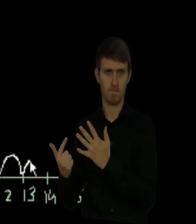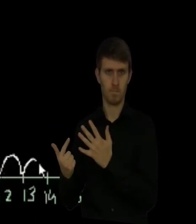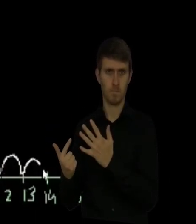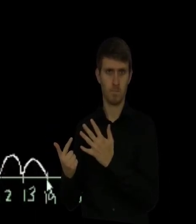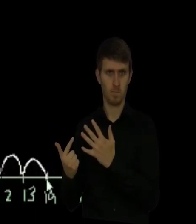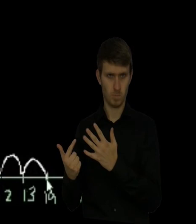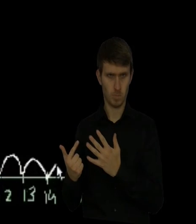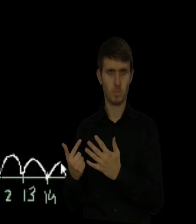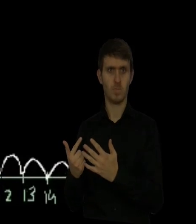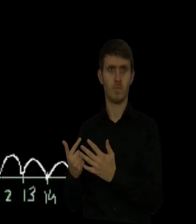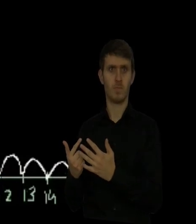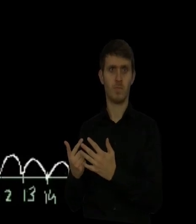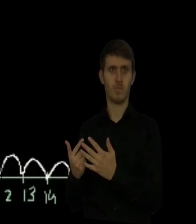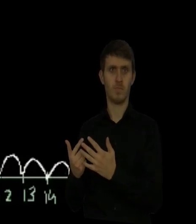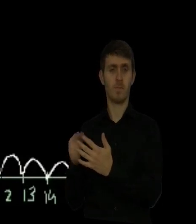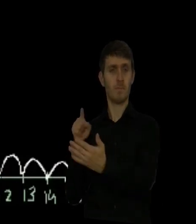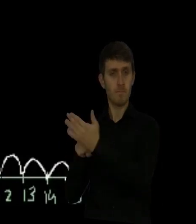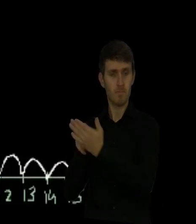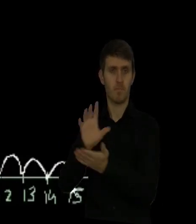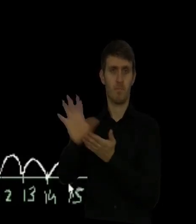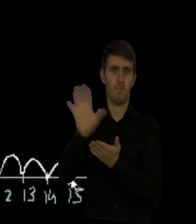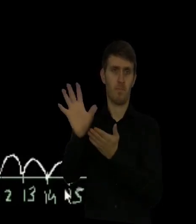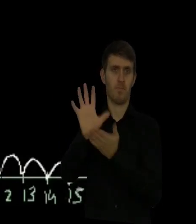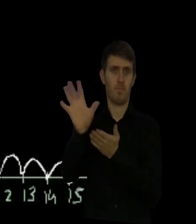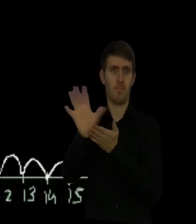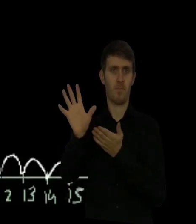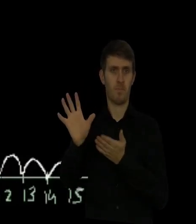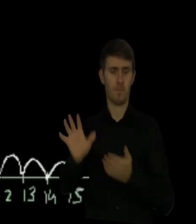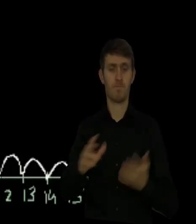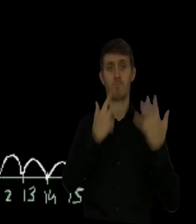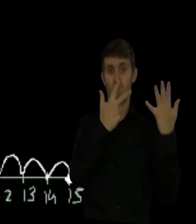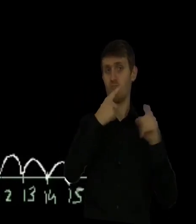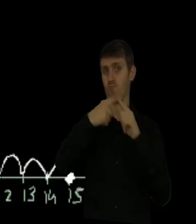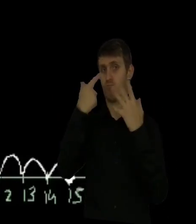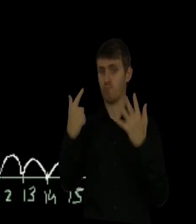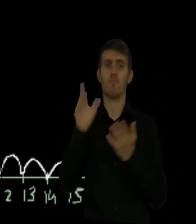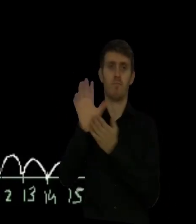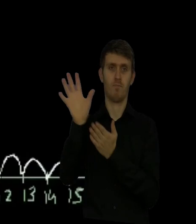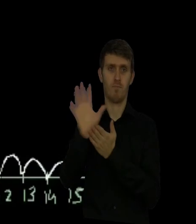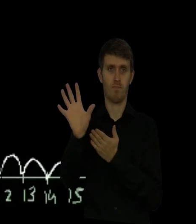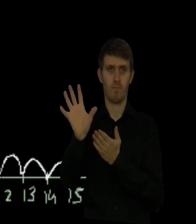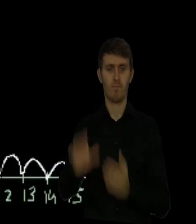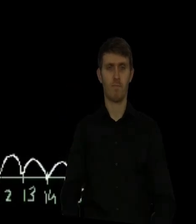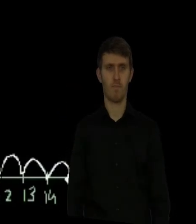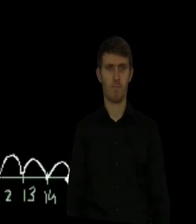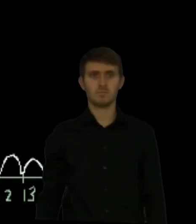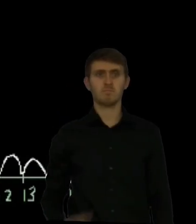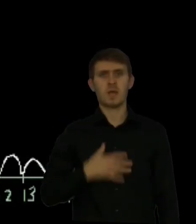5, 6, 7. And we go to 15. 8 plus 7 is 15.